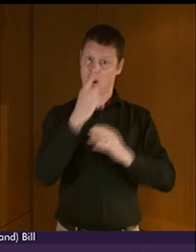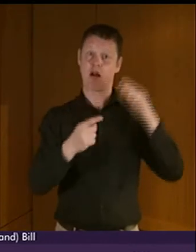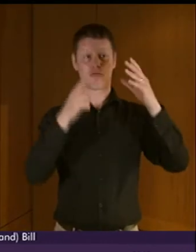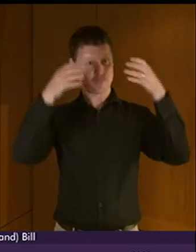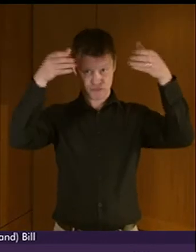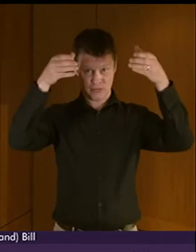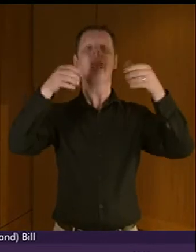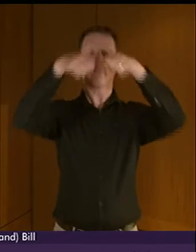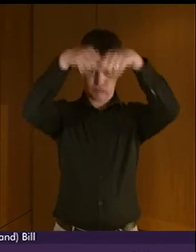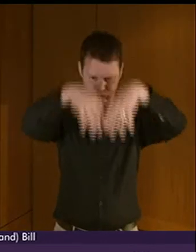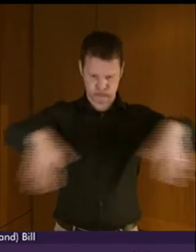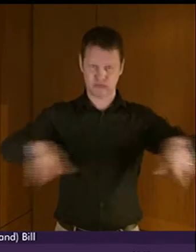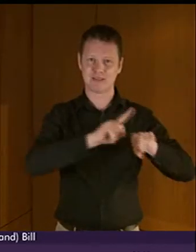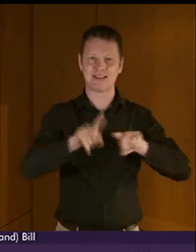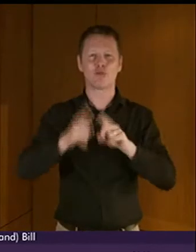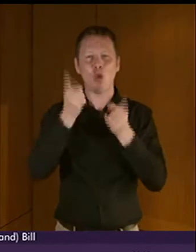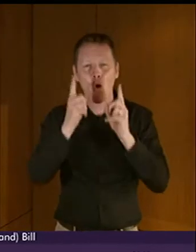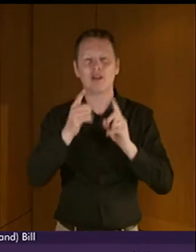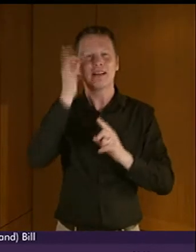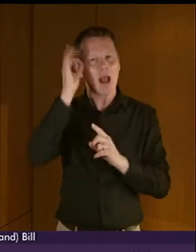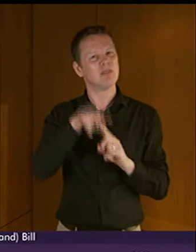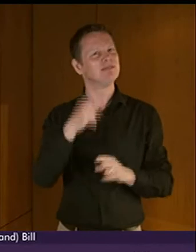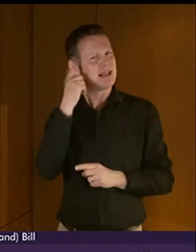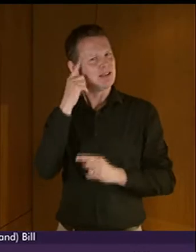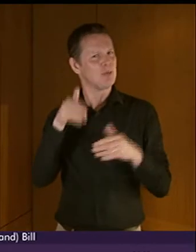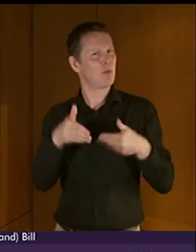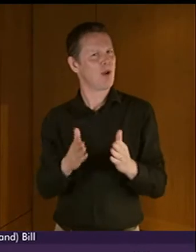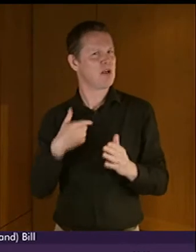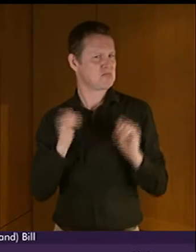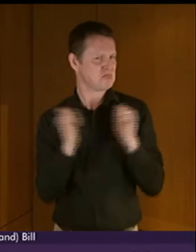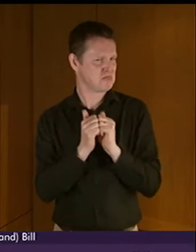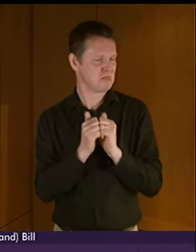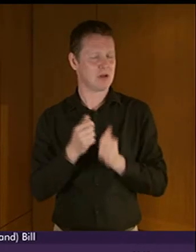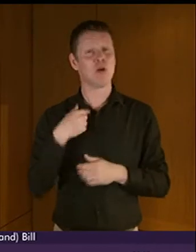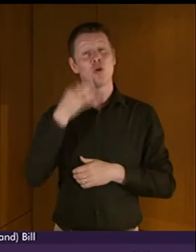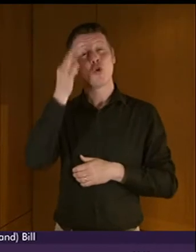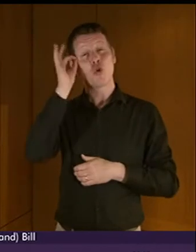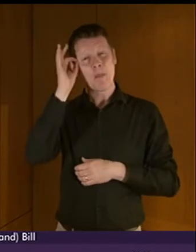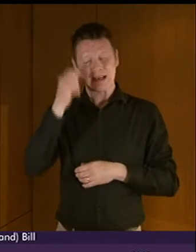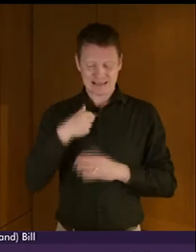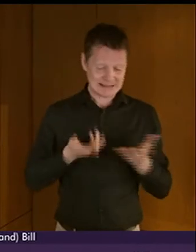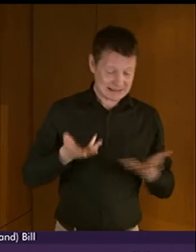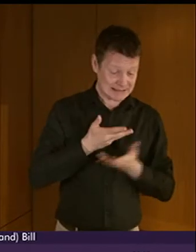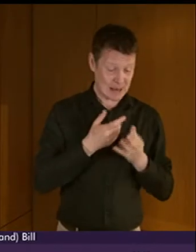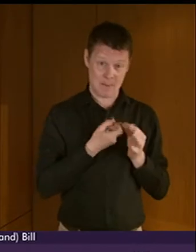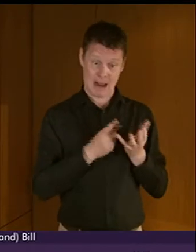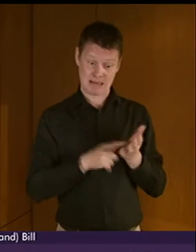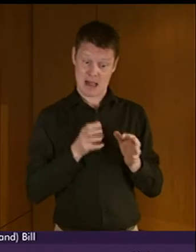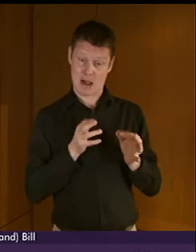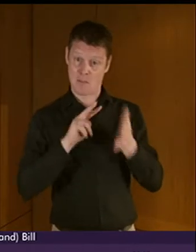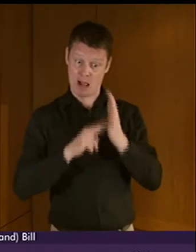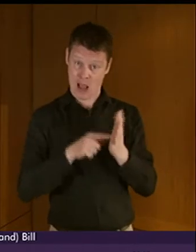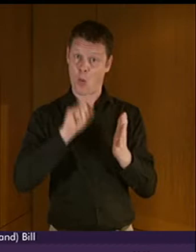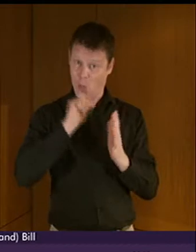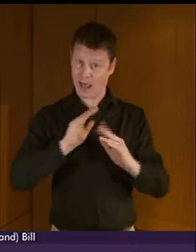strategic model. For the committee, the most important thing is whether the BSL plans deliver the improvements that the bill aims to